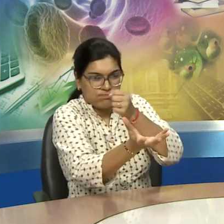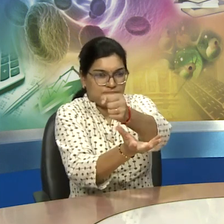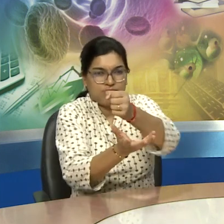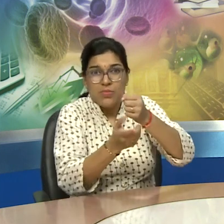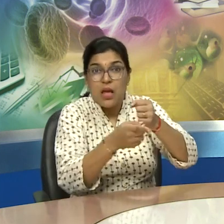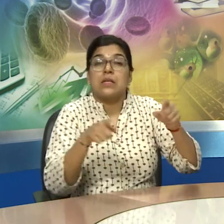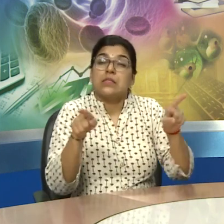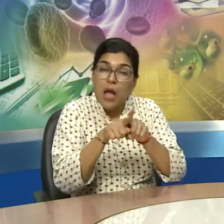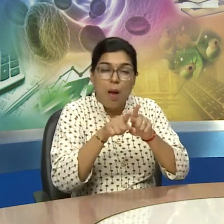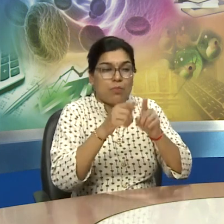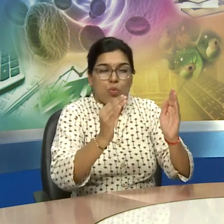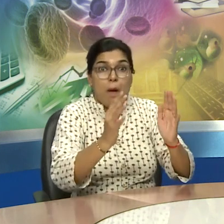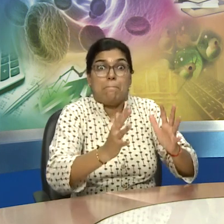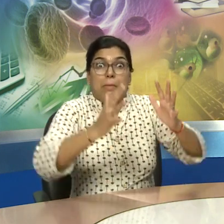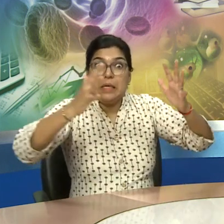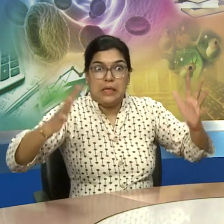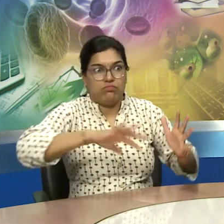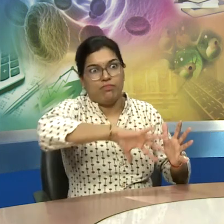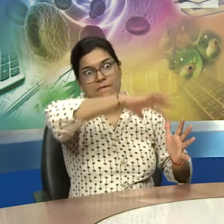the potters keep their cast